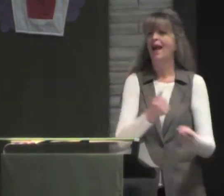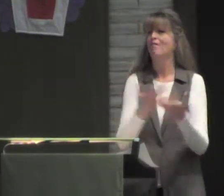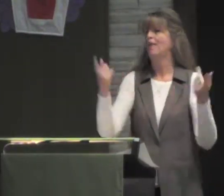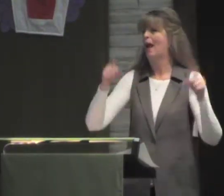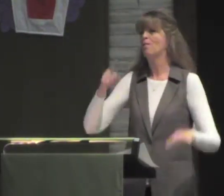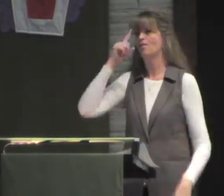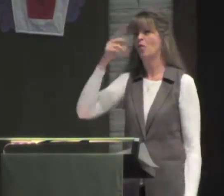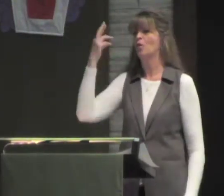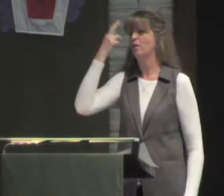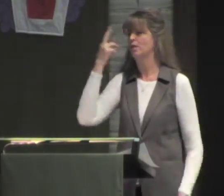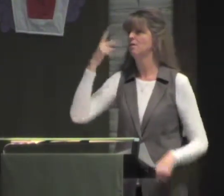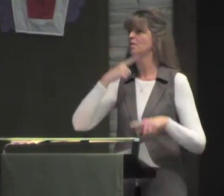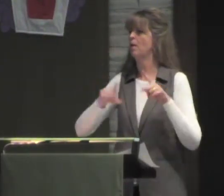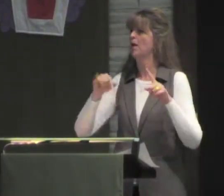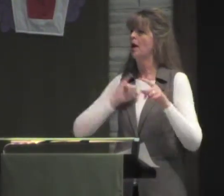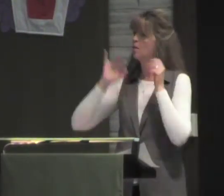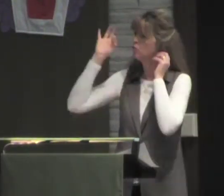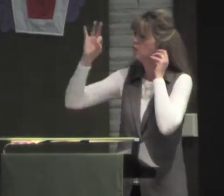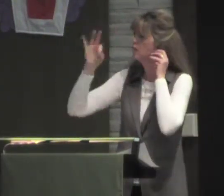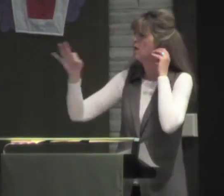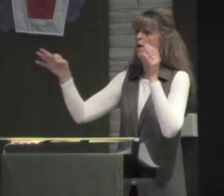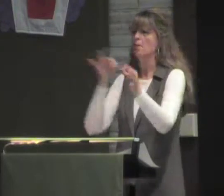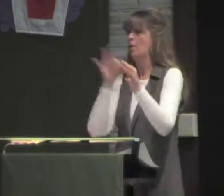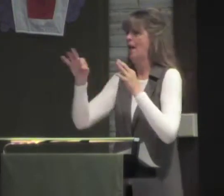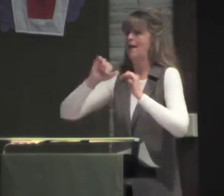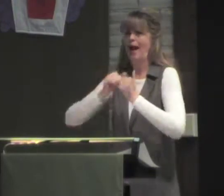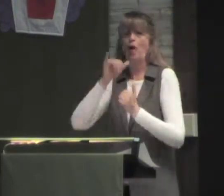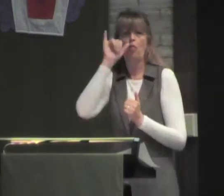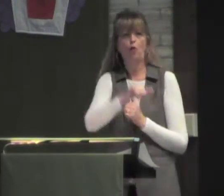That might have been the first one, that everything happens for a reason. But anyway,